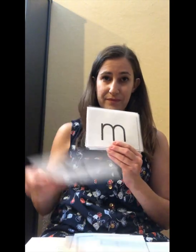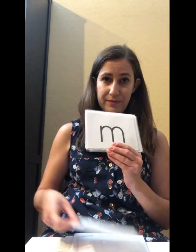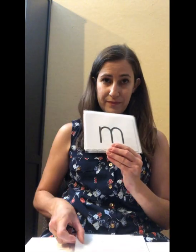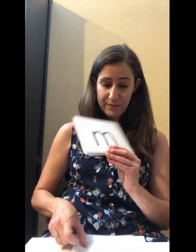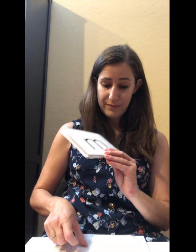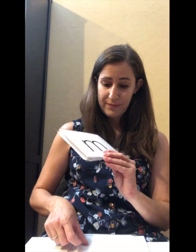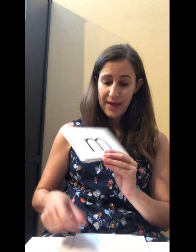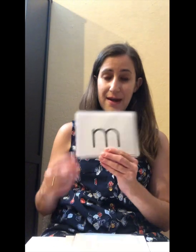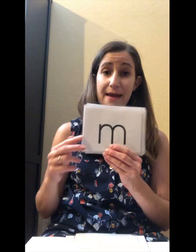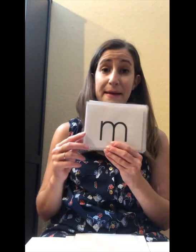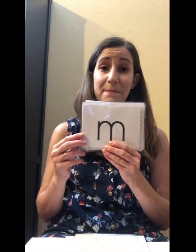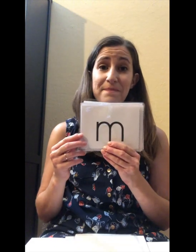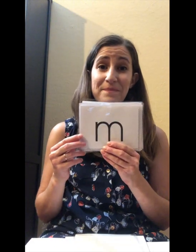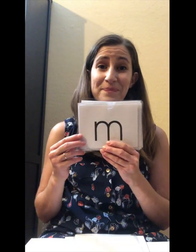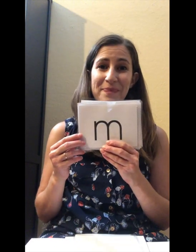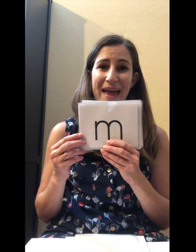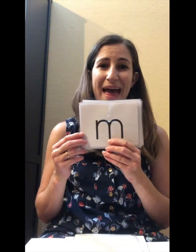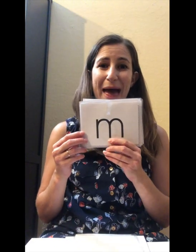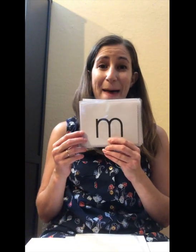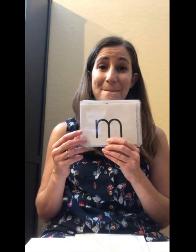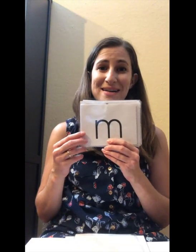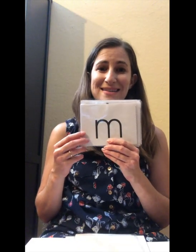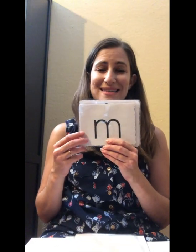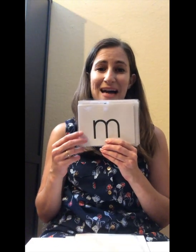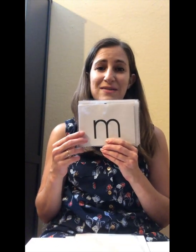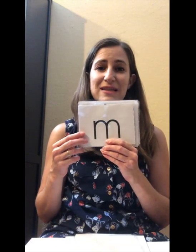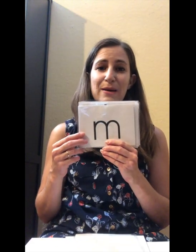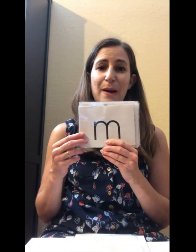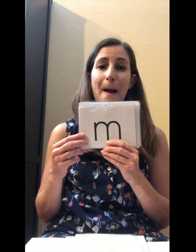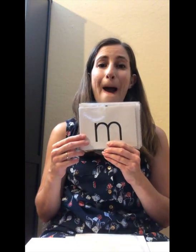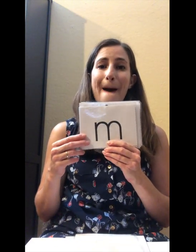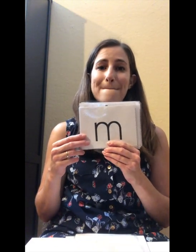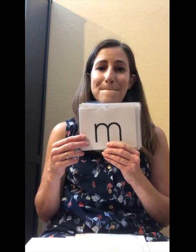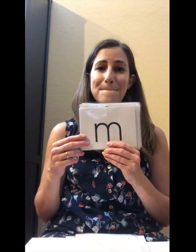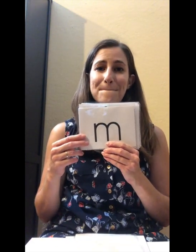Name? M. Sound? N.